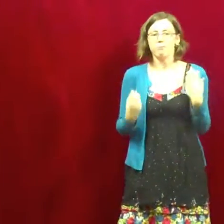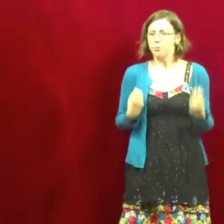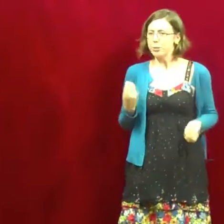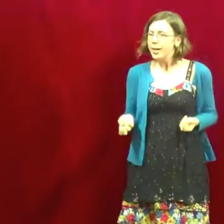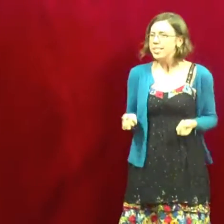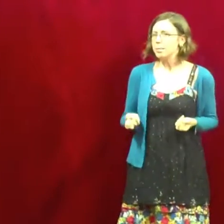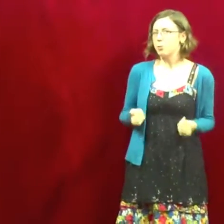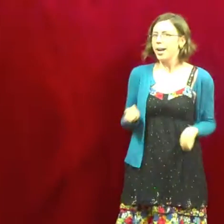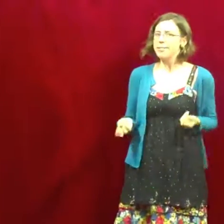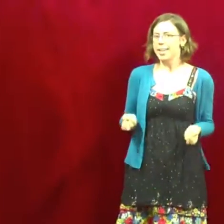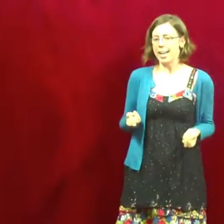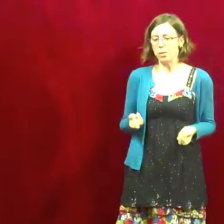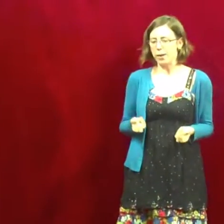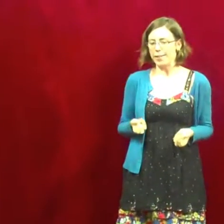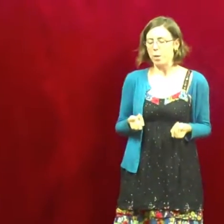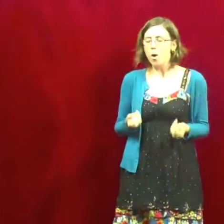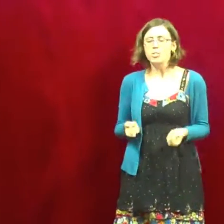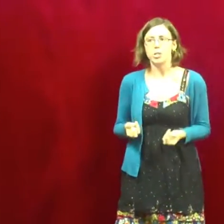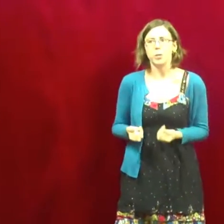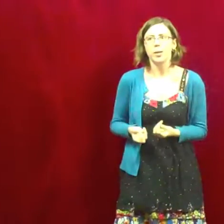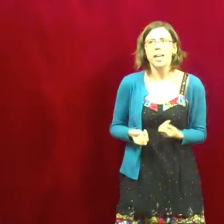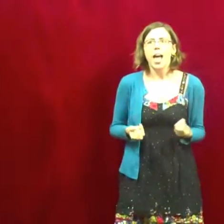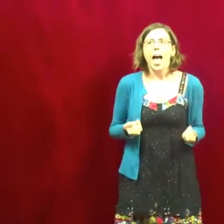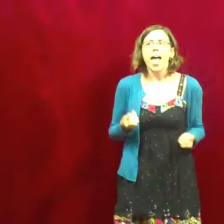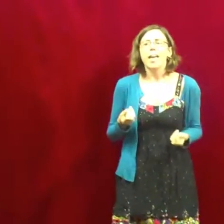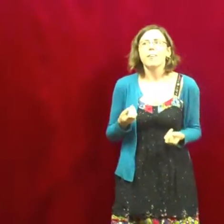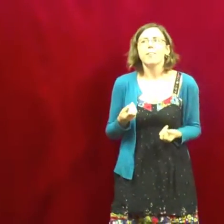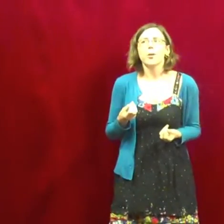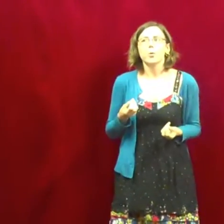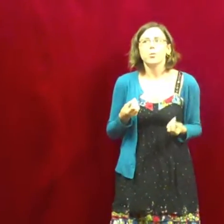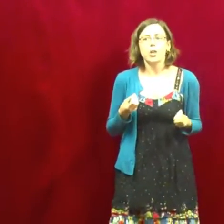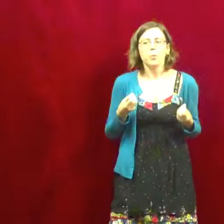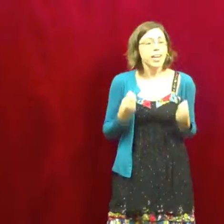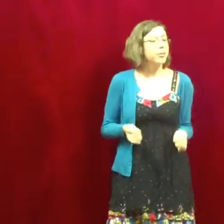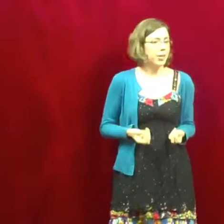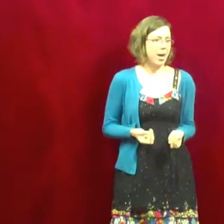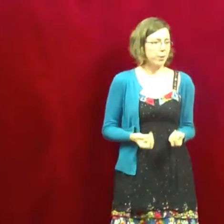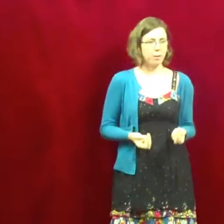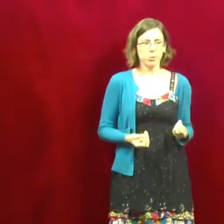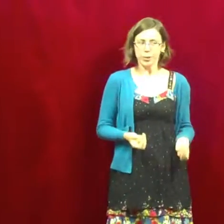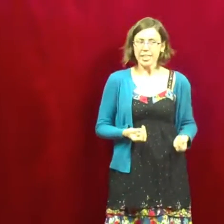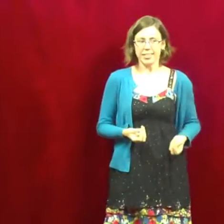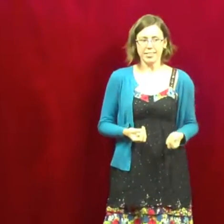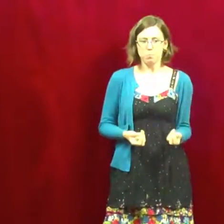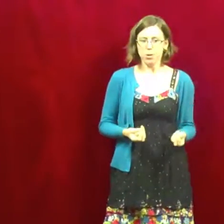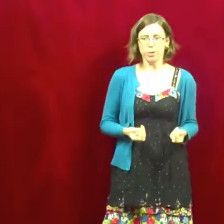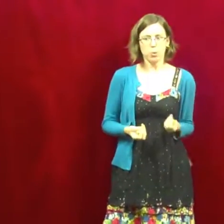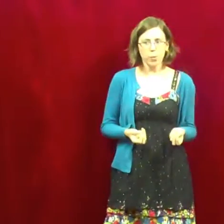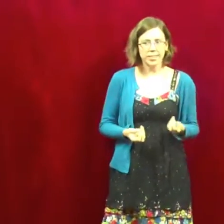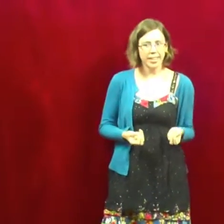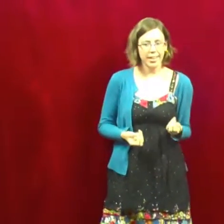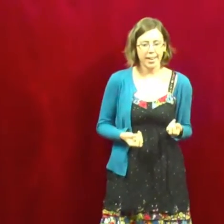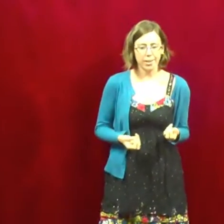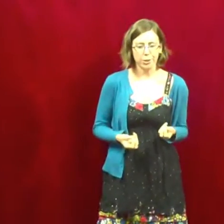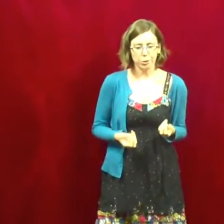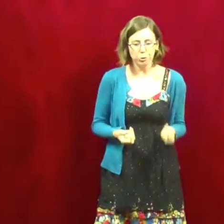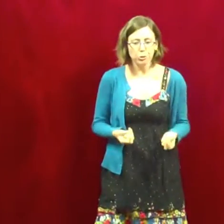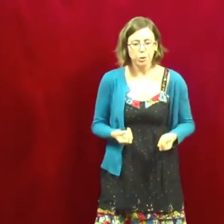free reign to pronounce that any way that I want to. And there was no internet when I was reading these books, so it wasn't like I could Google